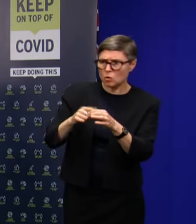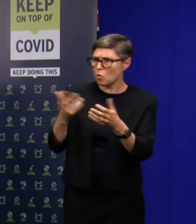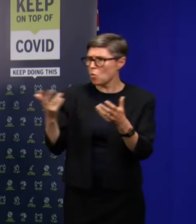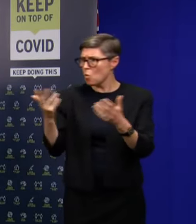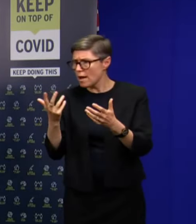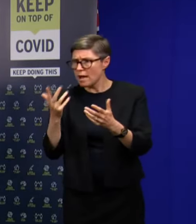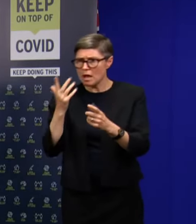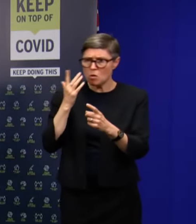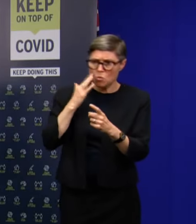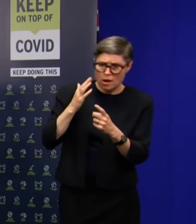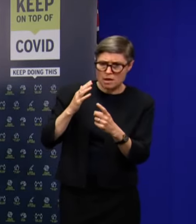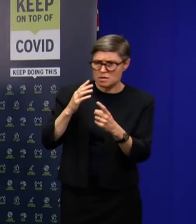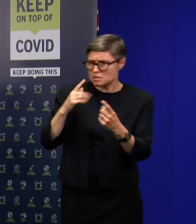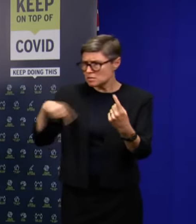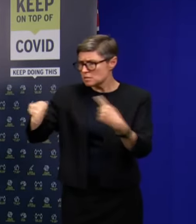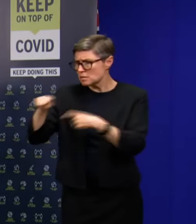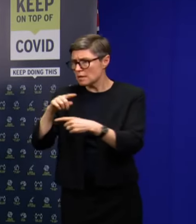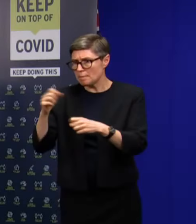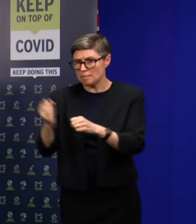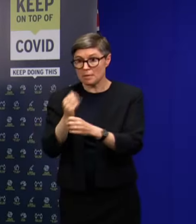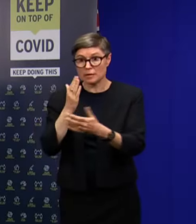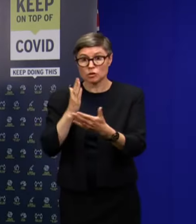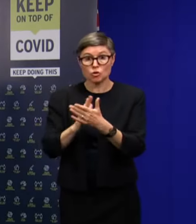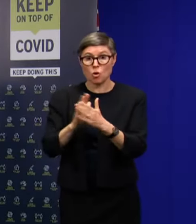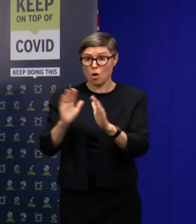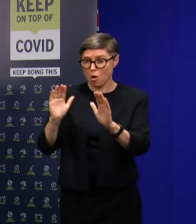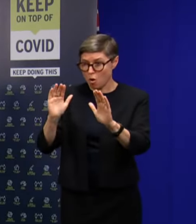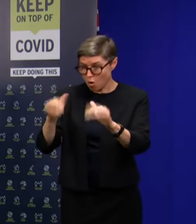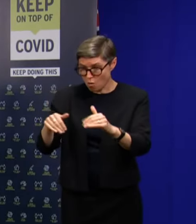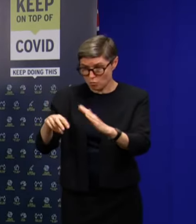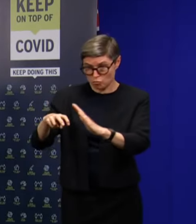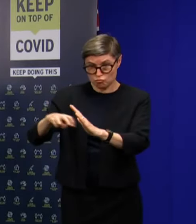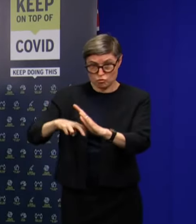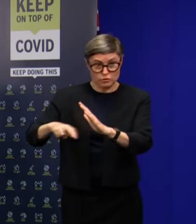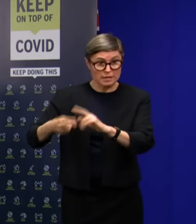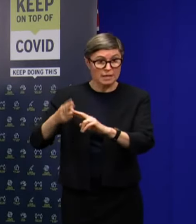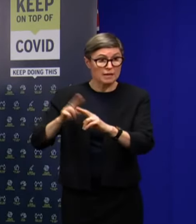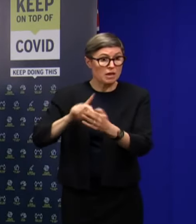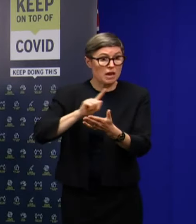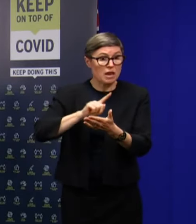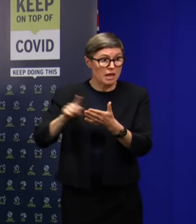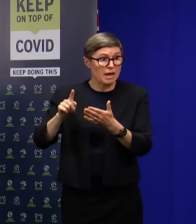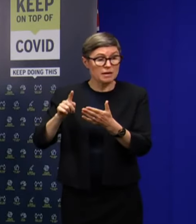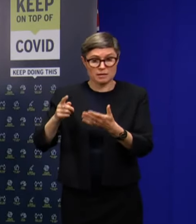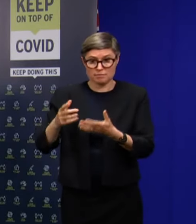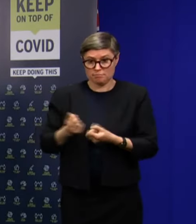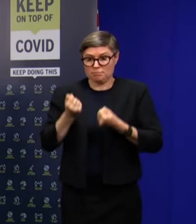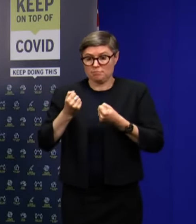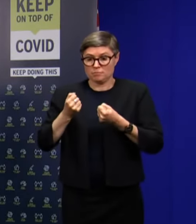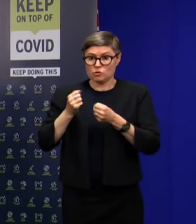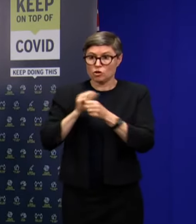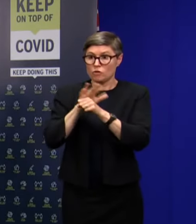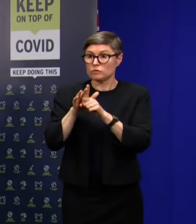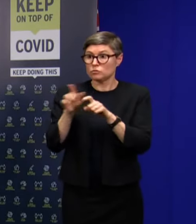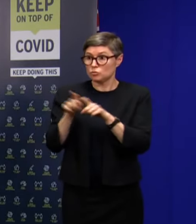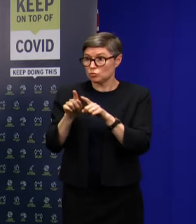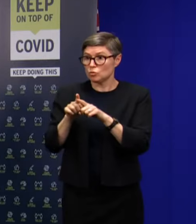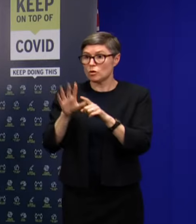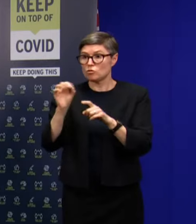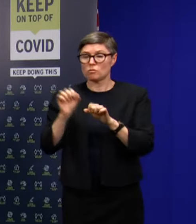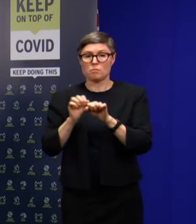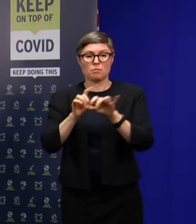identify who they were and to have them in quarantine. So in the event that they became a case, they wouldn't pose a risk to the community.